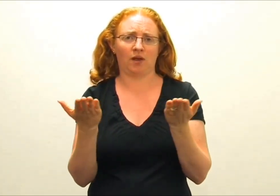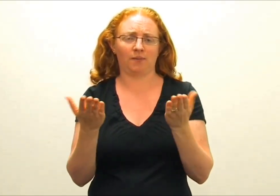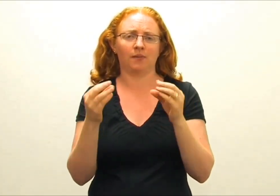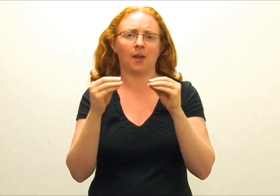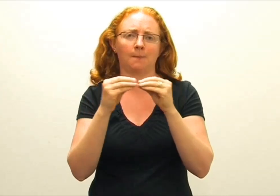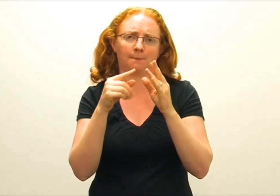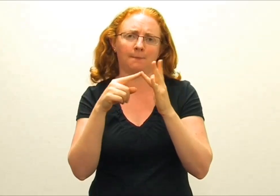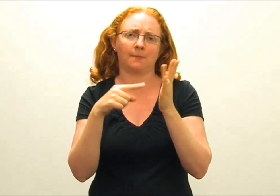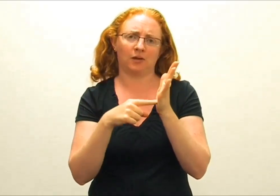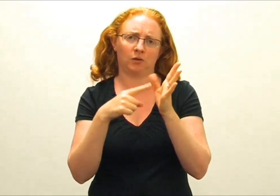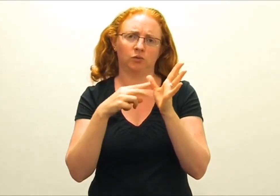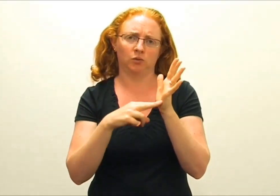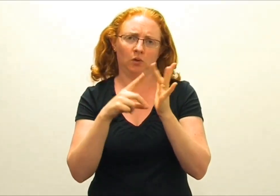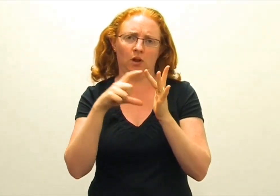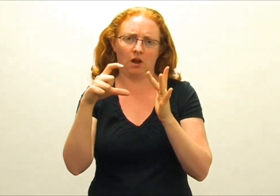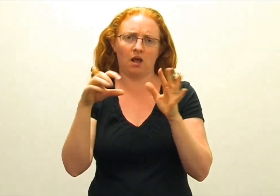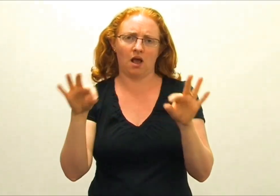And that's at the Botanical Gardens in Wellington.